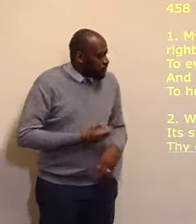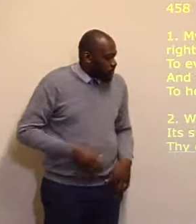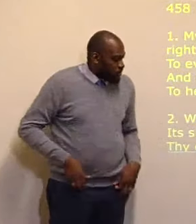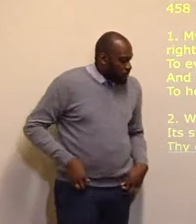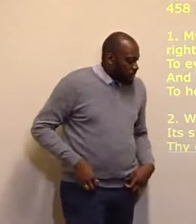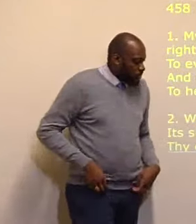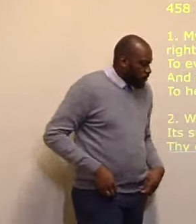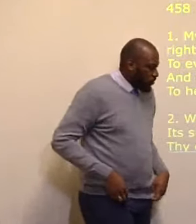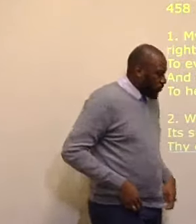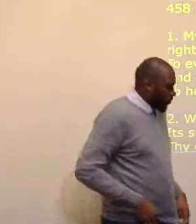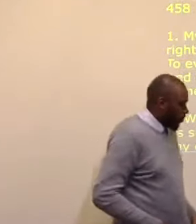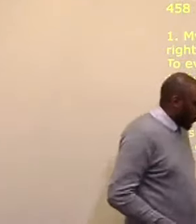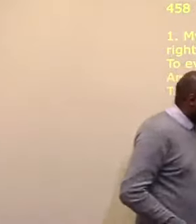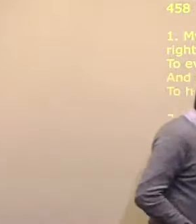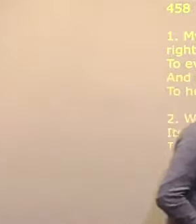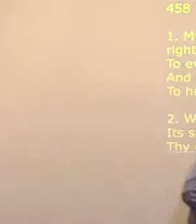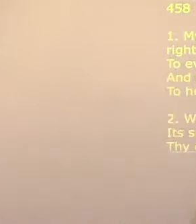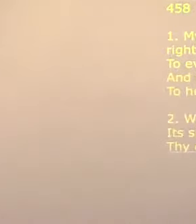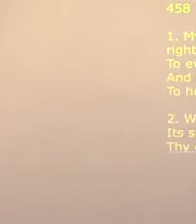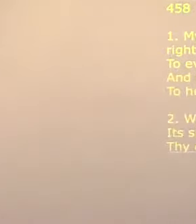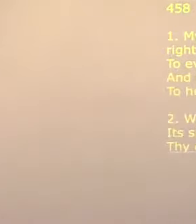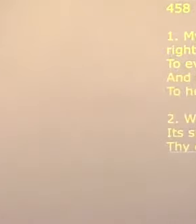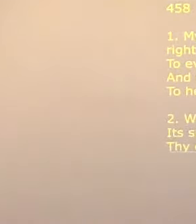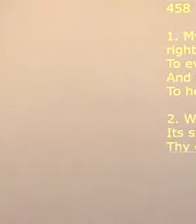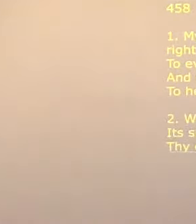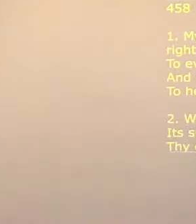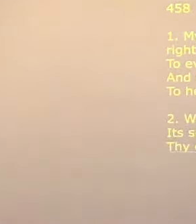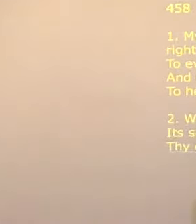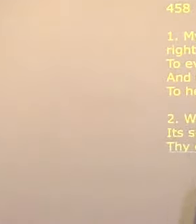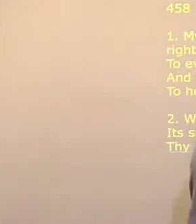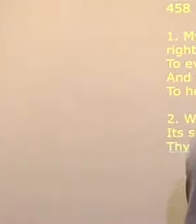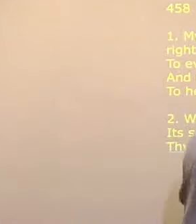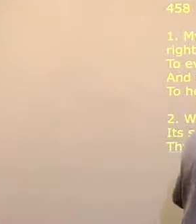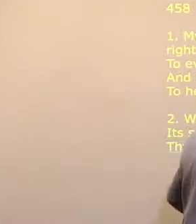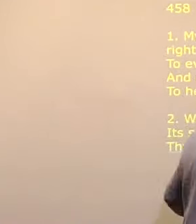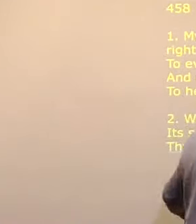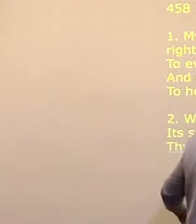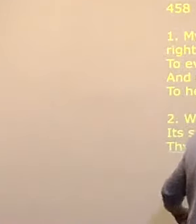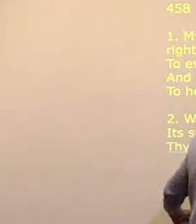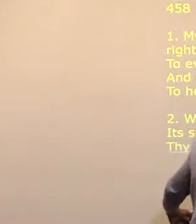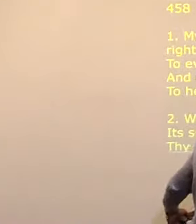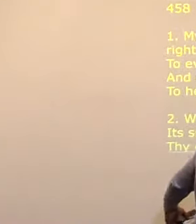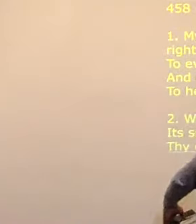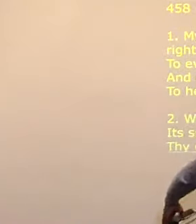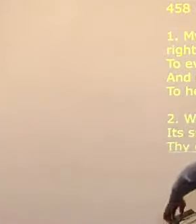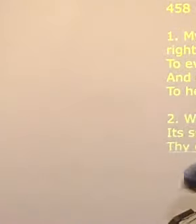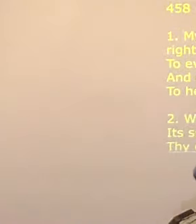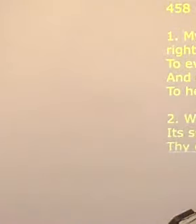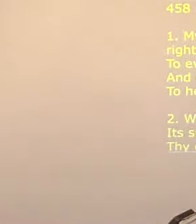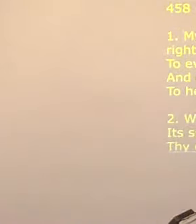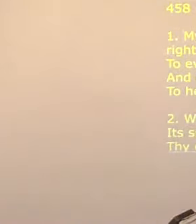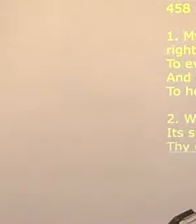hymn 458, the I owe thy right, to every service, I can pay.